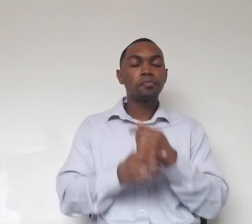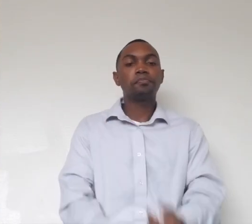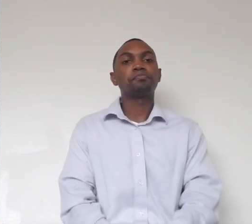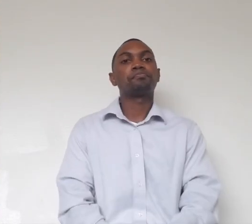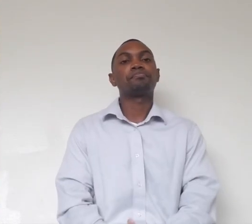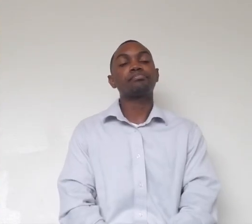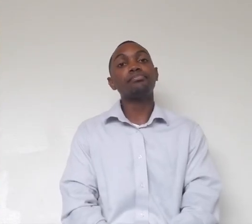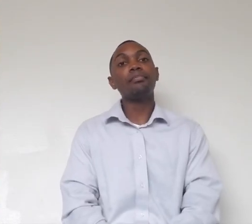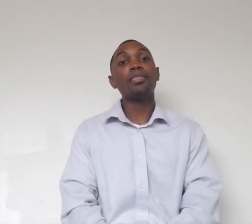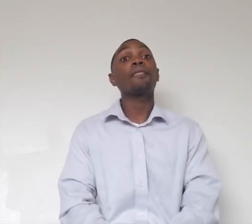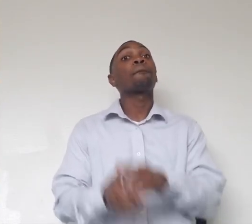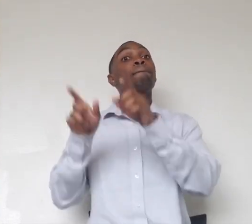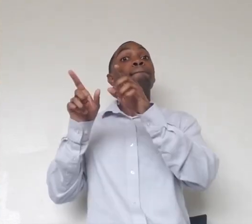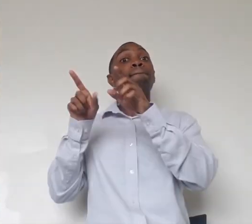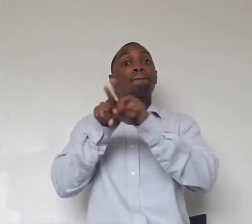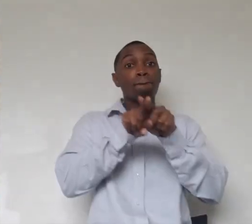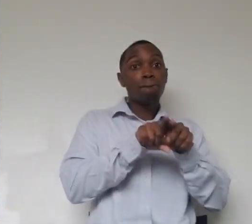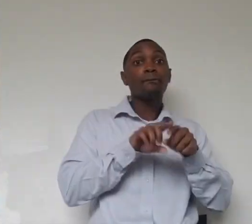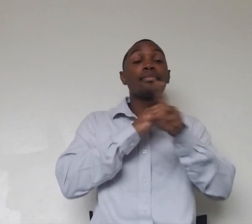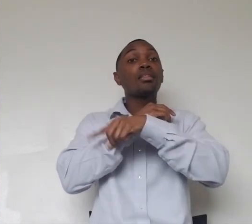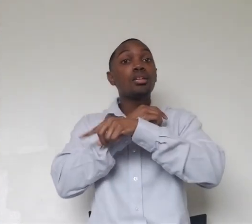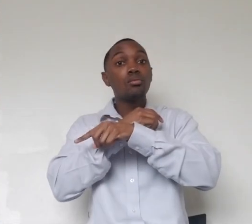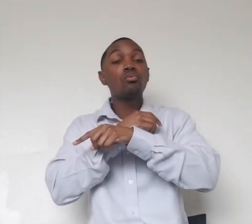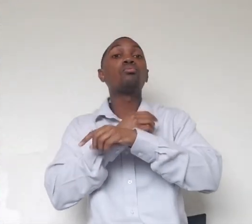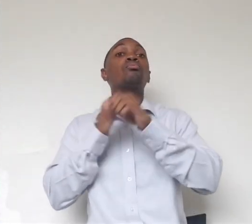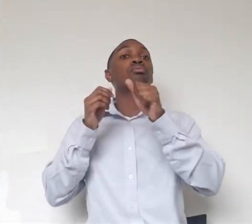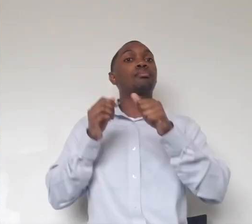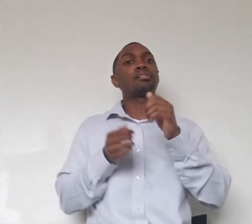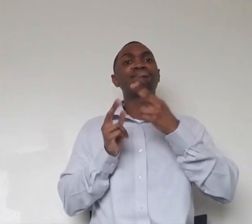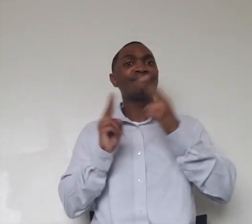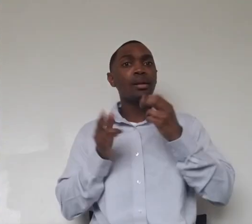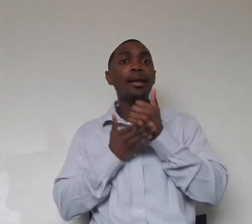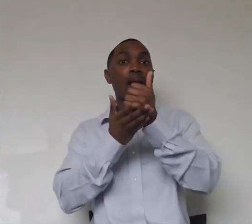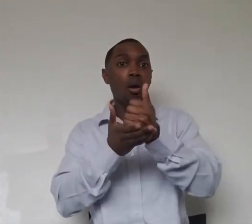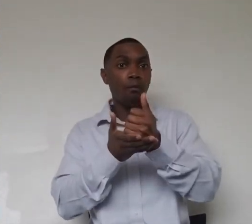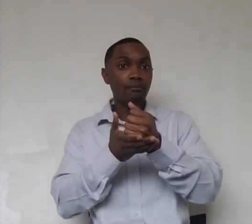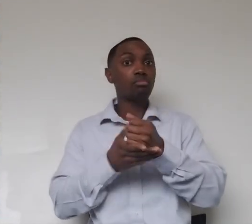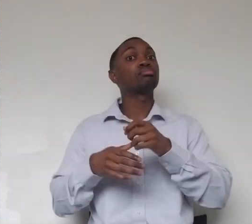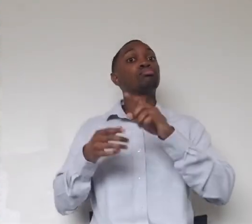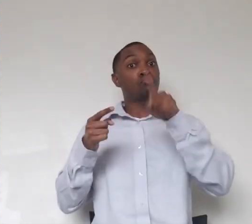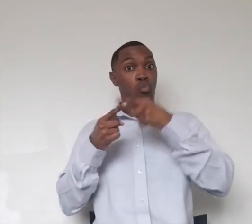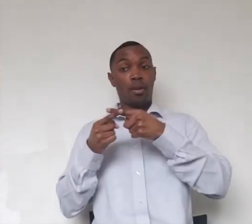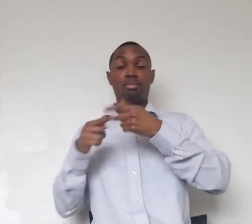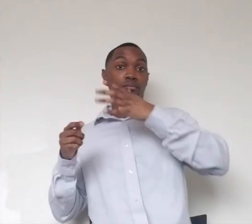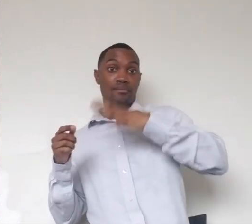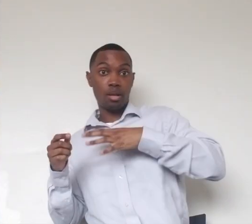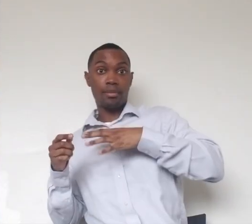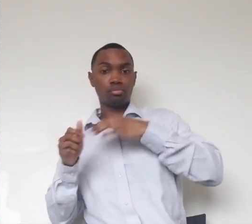Also, that tail can be super helpful when the lionesses are out hunting, especially if they are stalking prey items. If they've